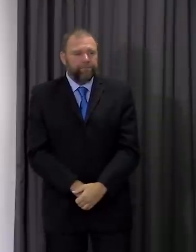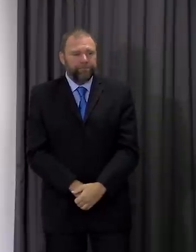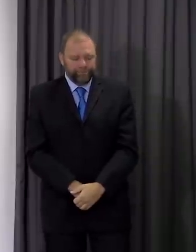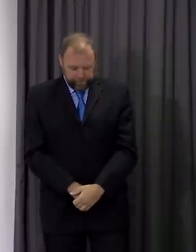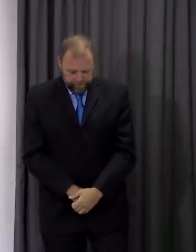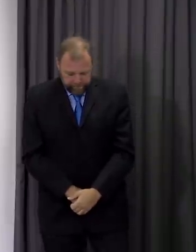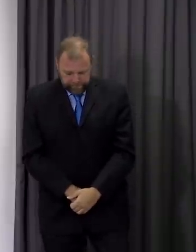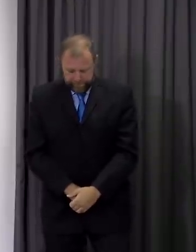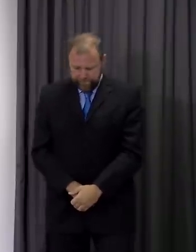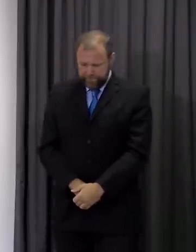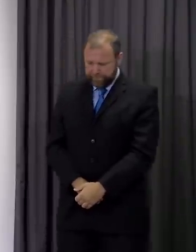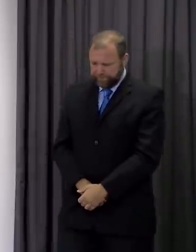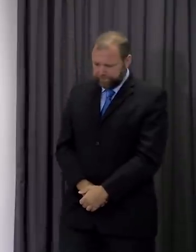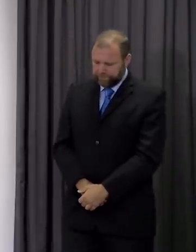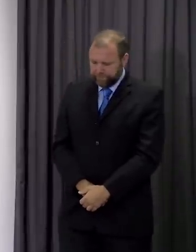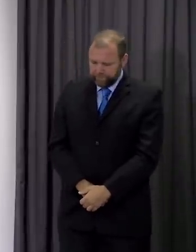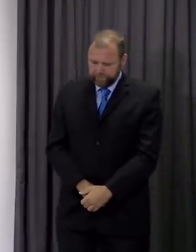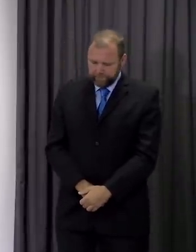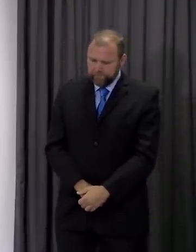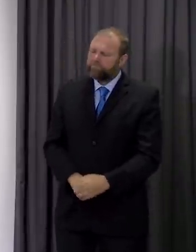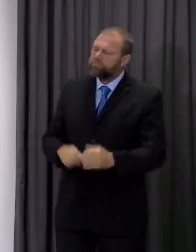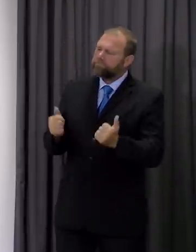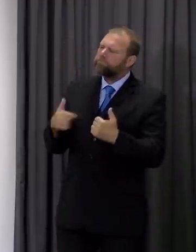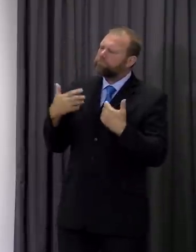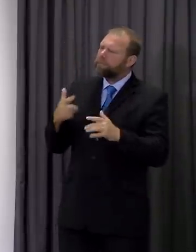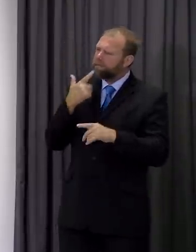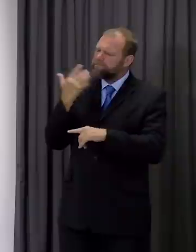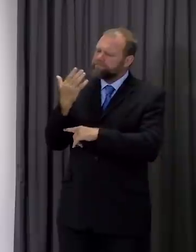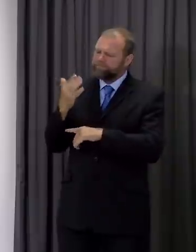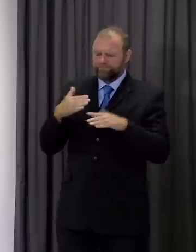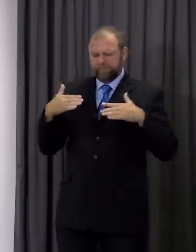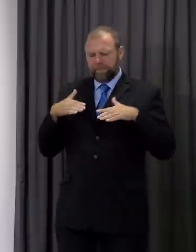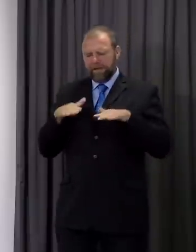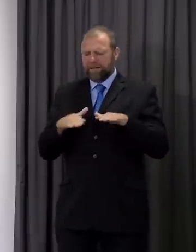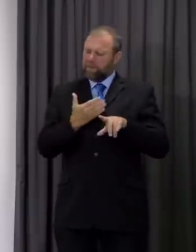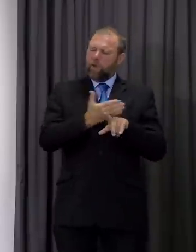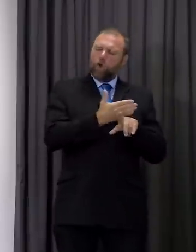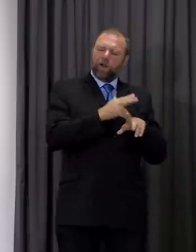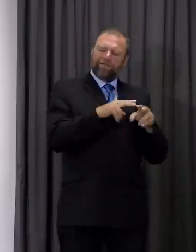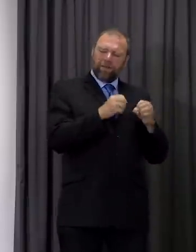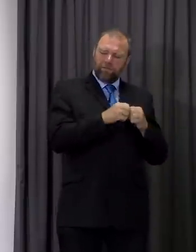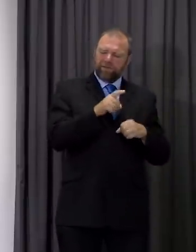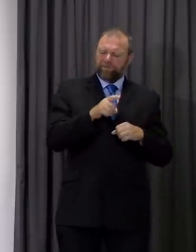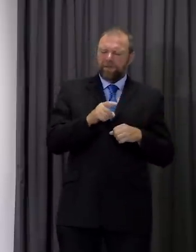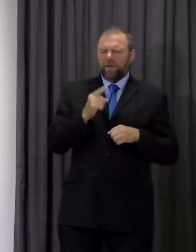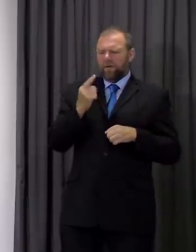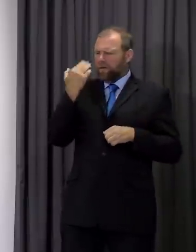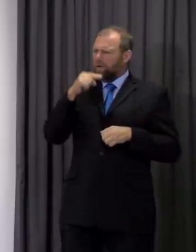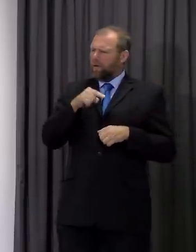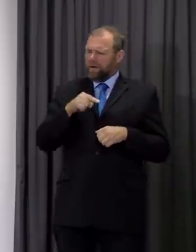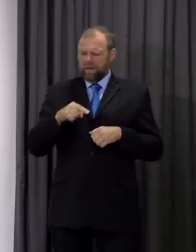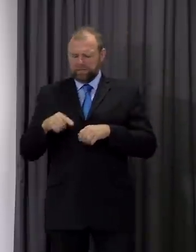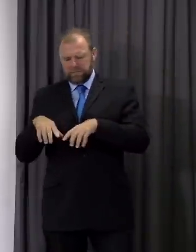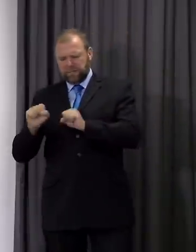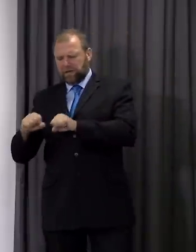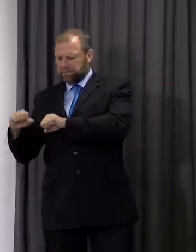you've spoken obviously a power answer earlier in the year one early analysis was that the pandemic was hitting Wales from east to west south to north and